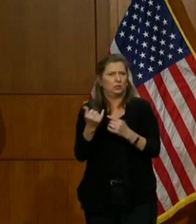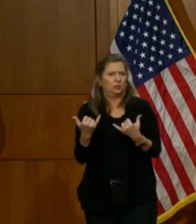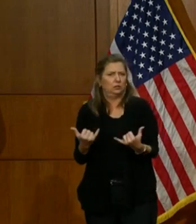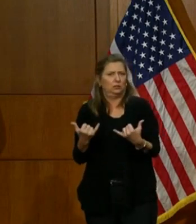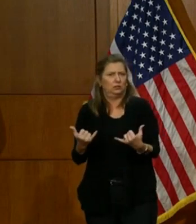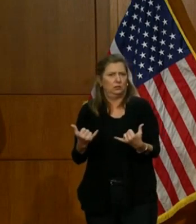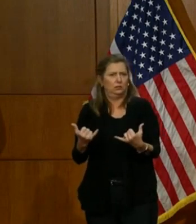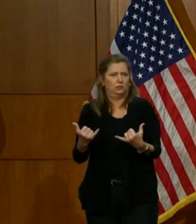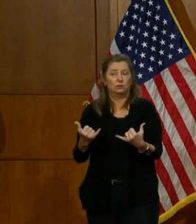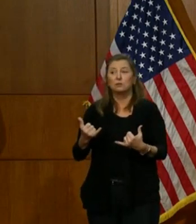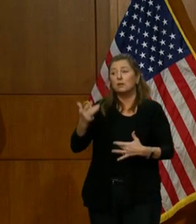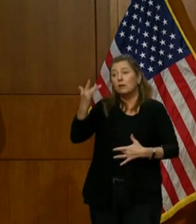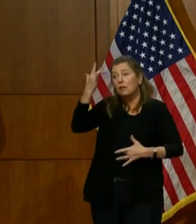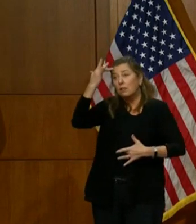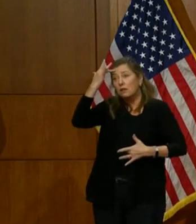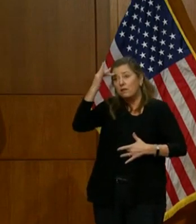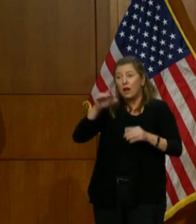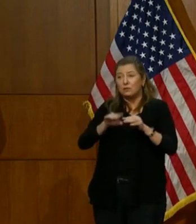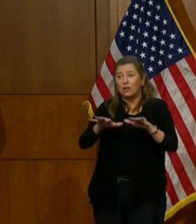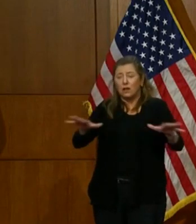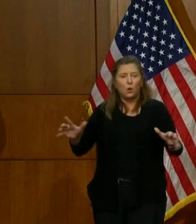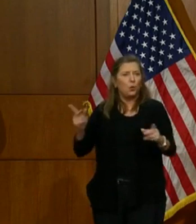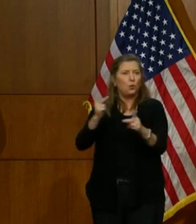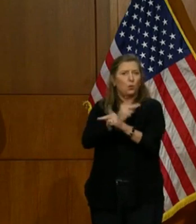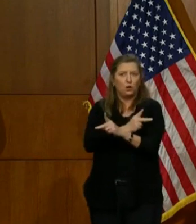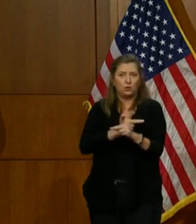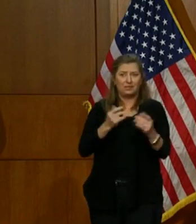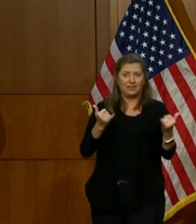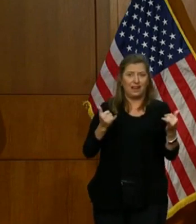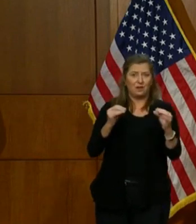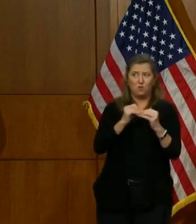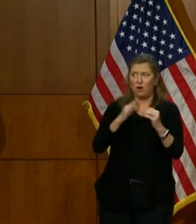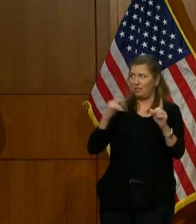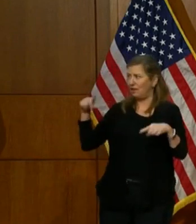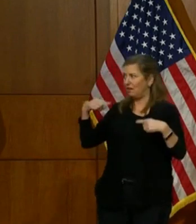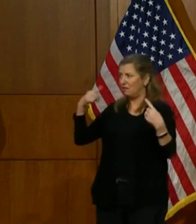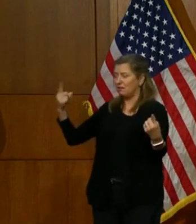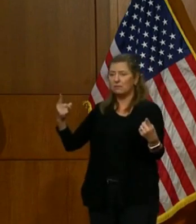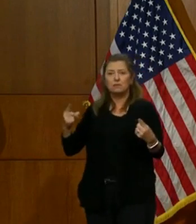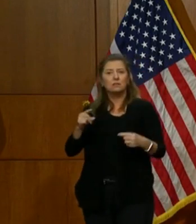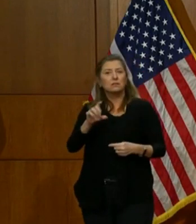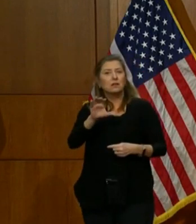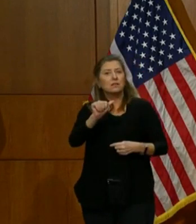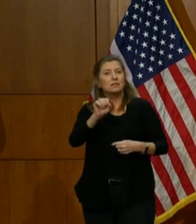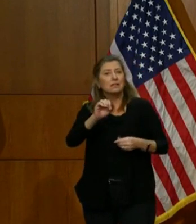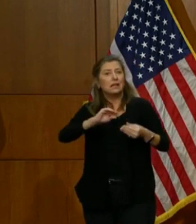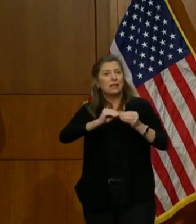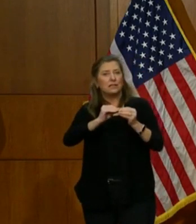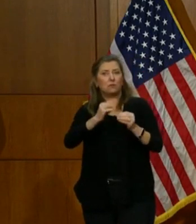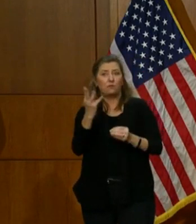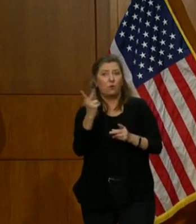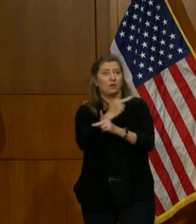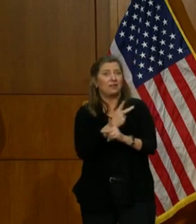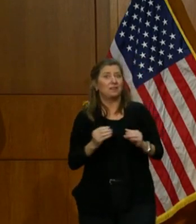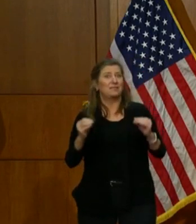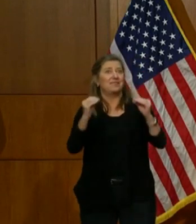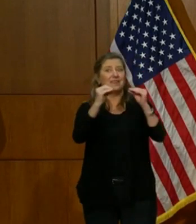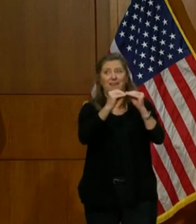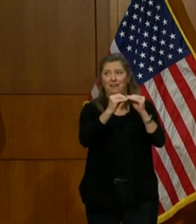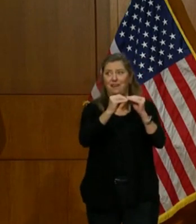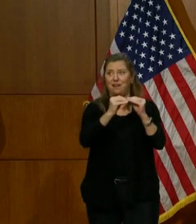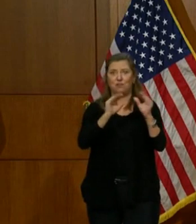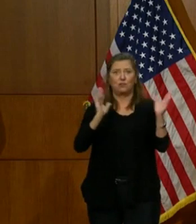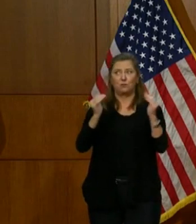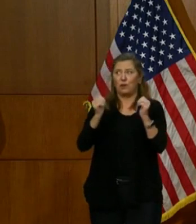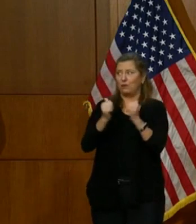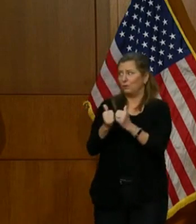The virus is worse now than it has ever been. Case numbers are about four times higher than